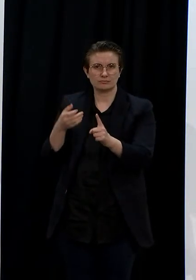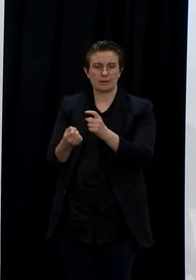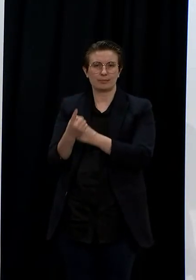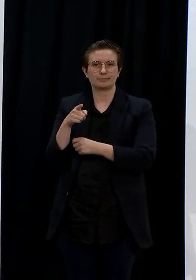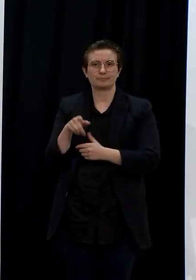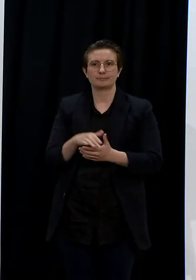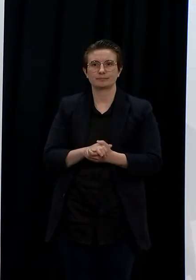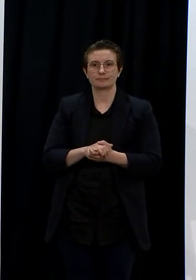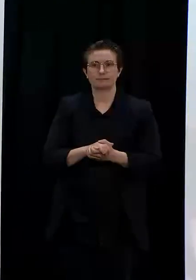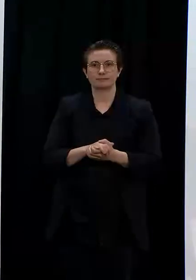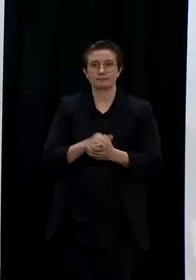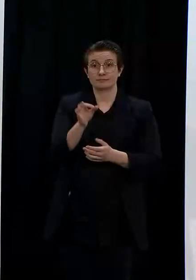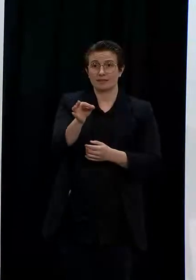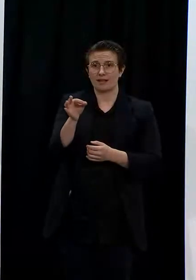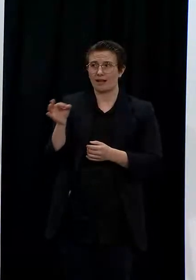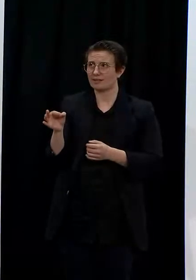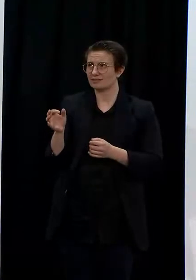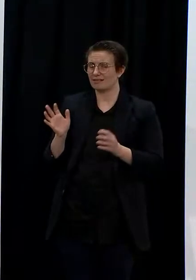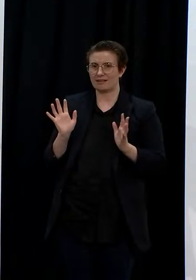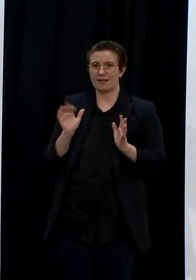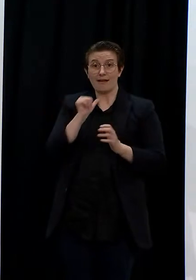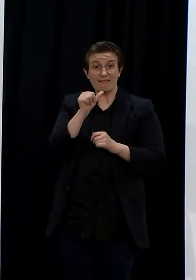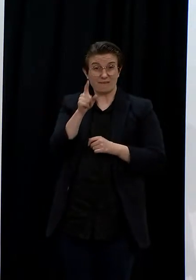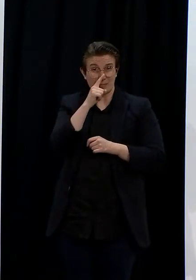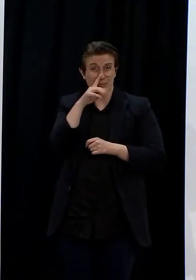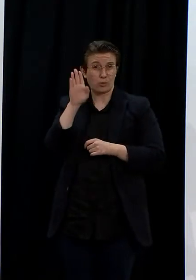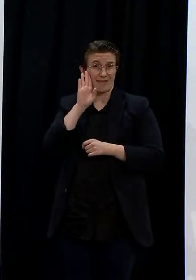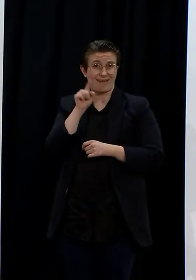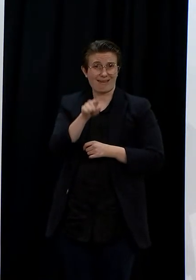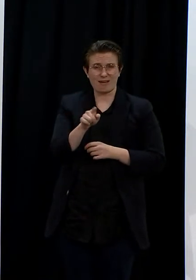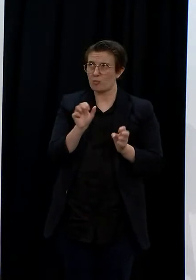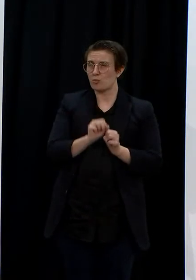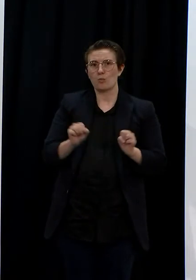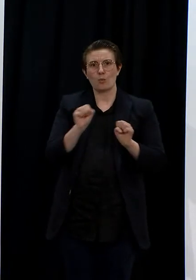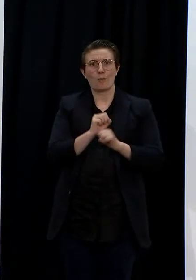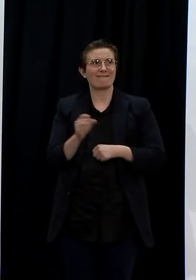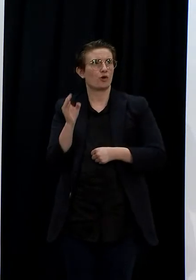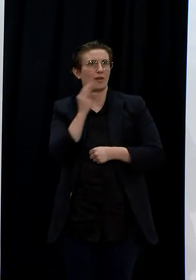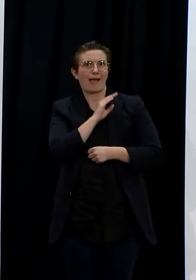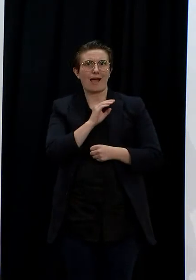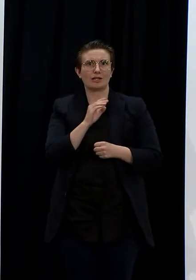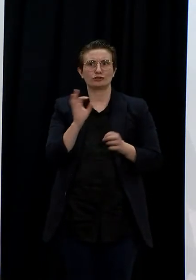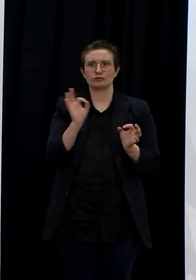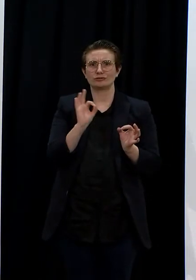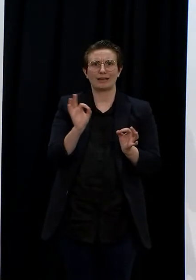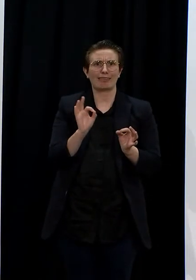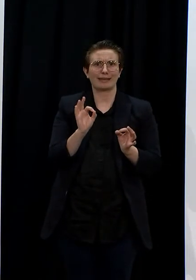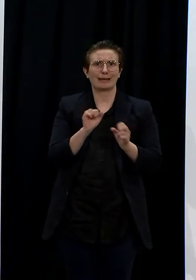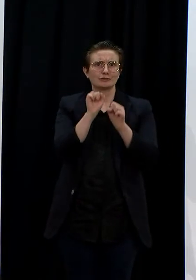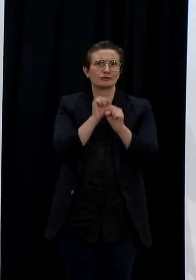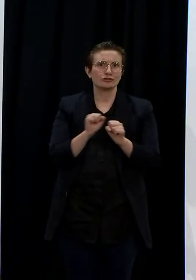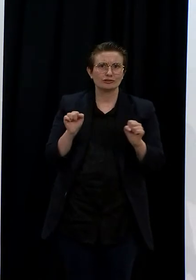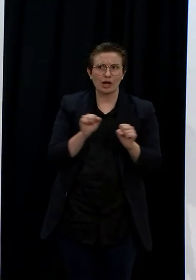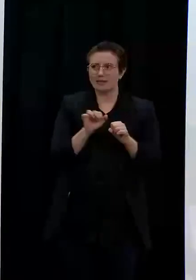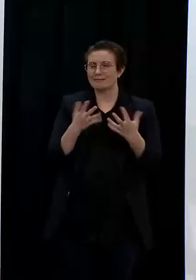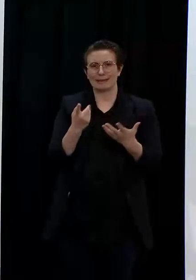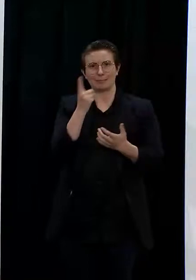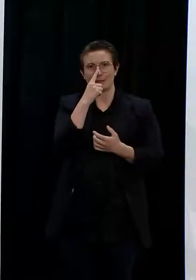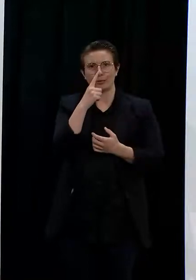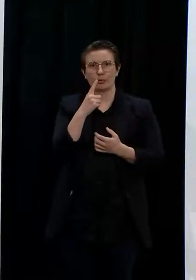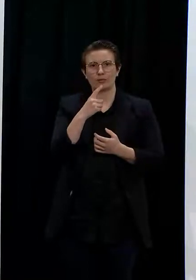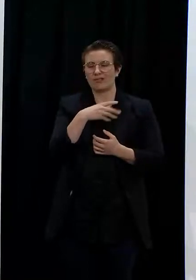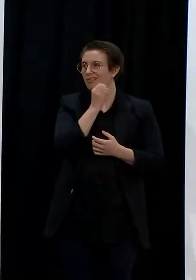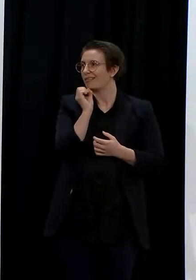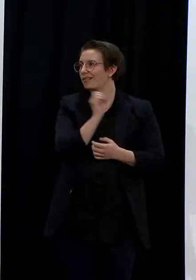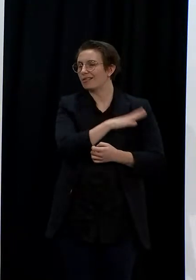comply if we have that sort of service? What is critical is that people comply. It's critical. It's critical to the health and safety